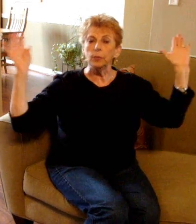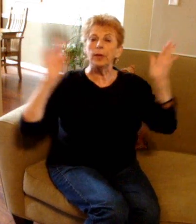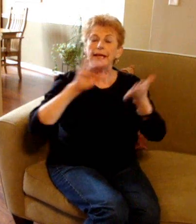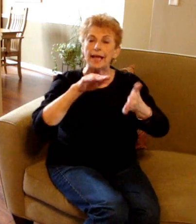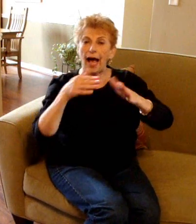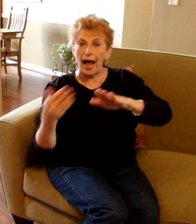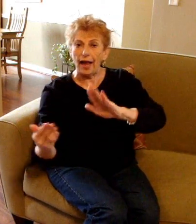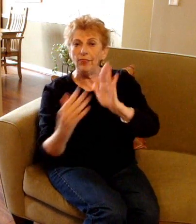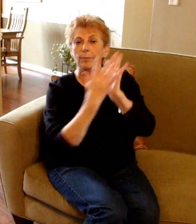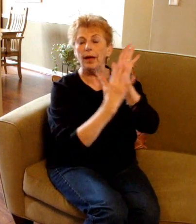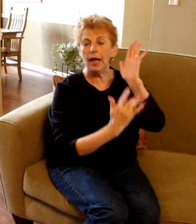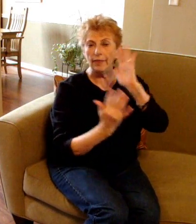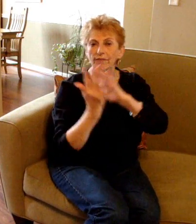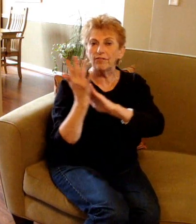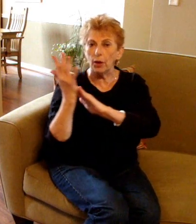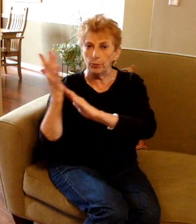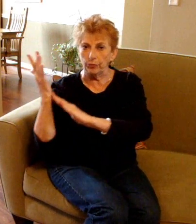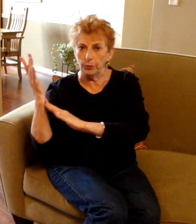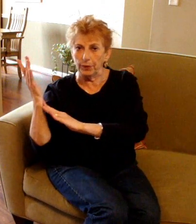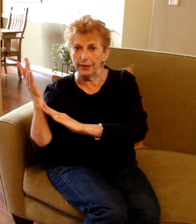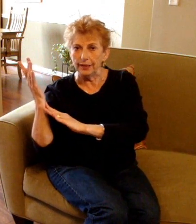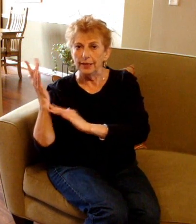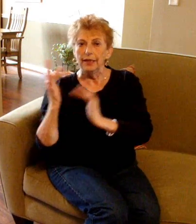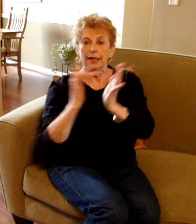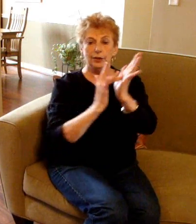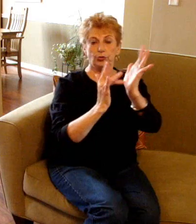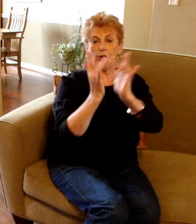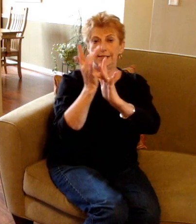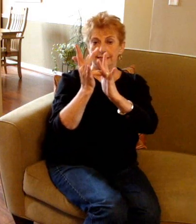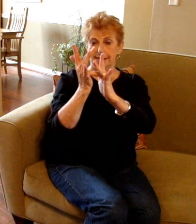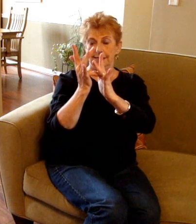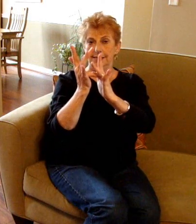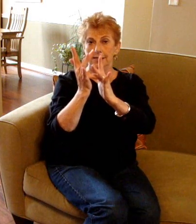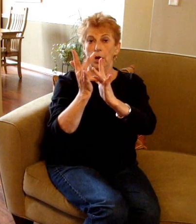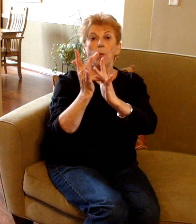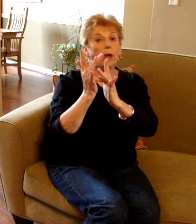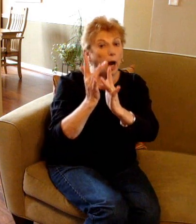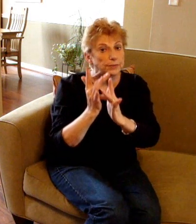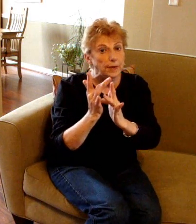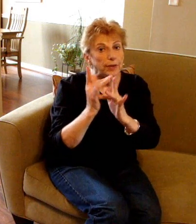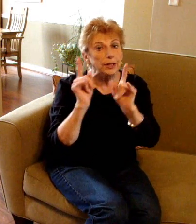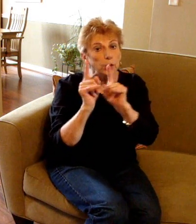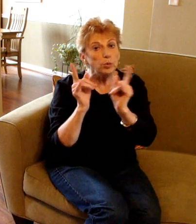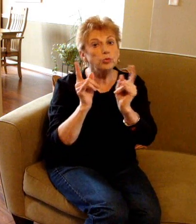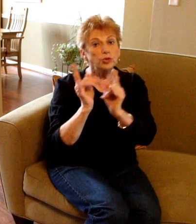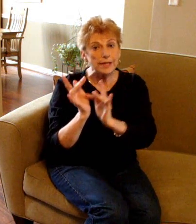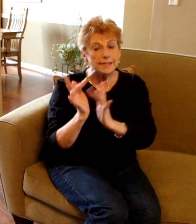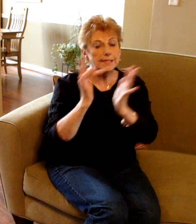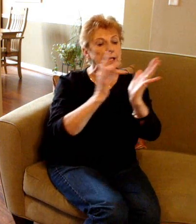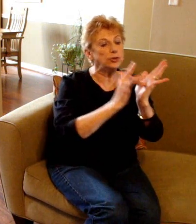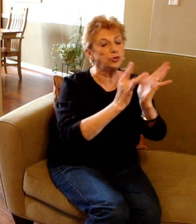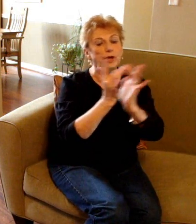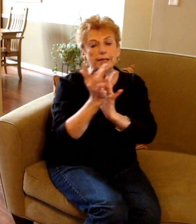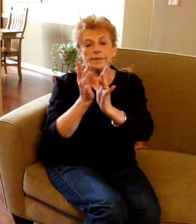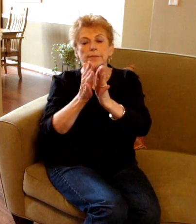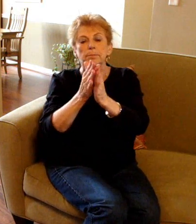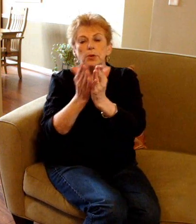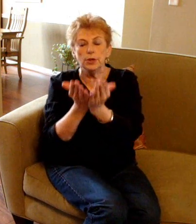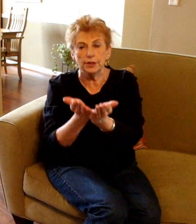when He died, the blood flowed through it. Jesus. We also can use Jesus as Jesus' book